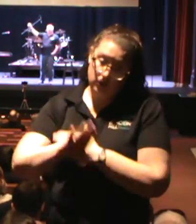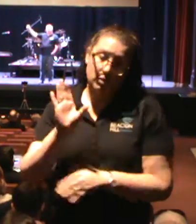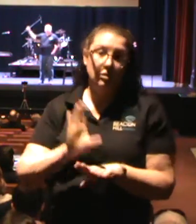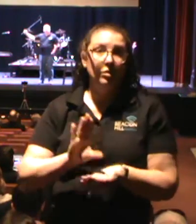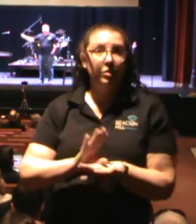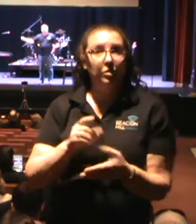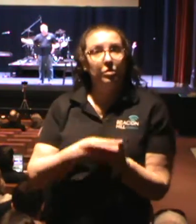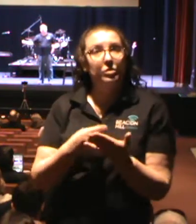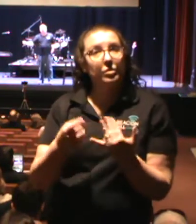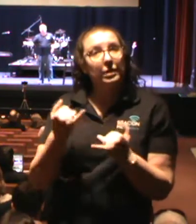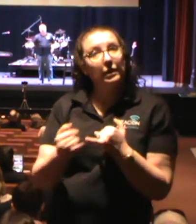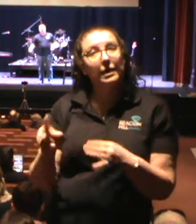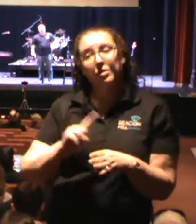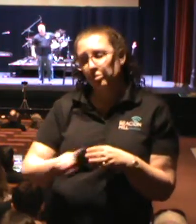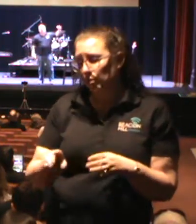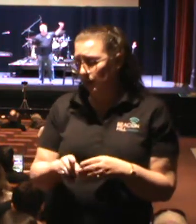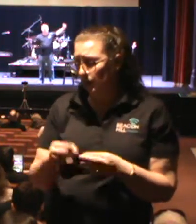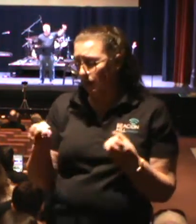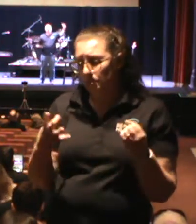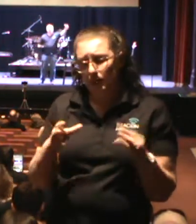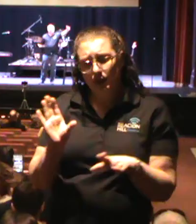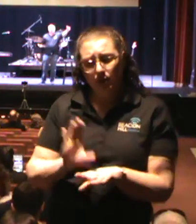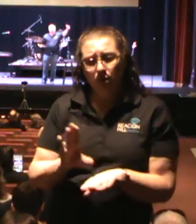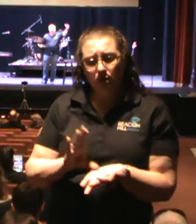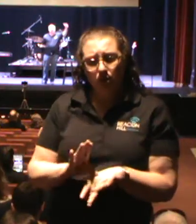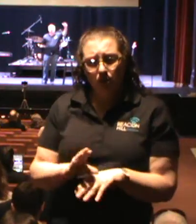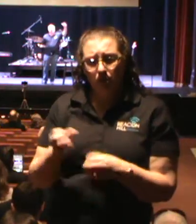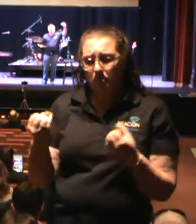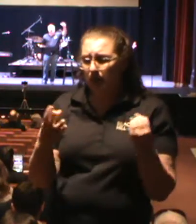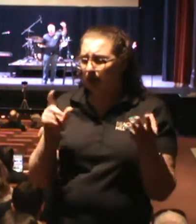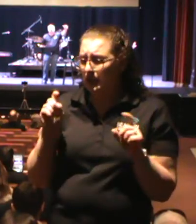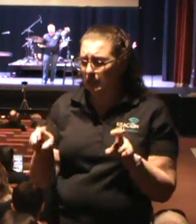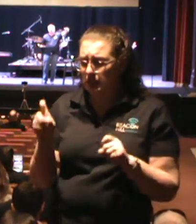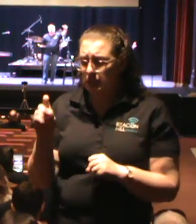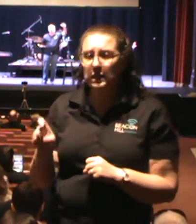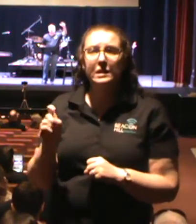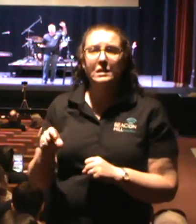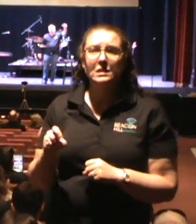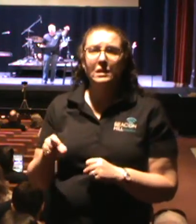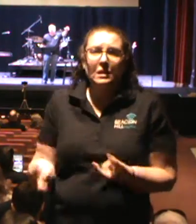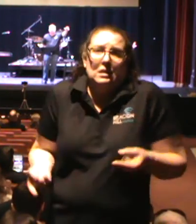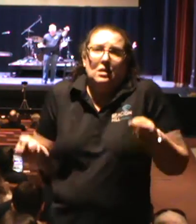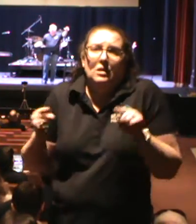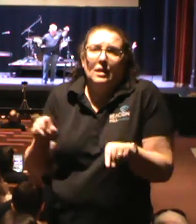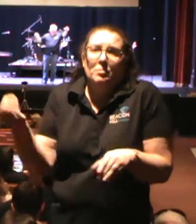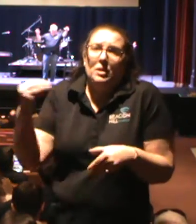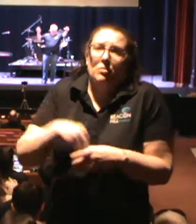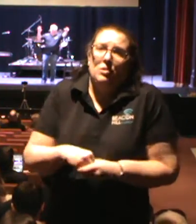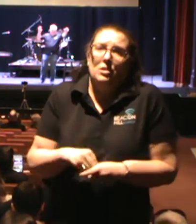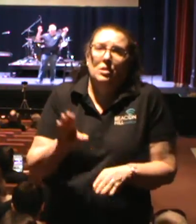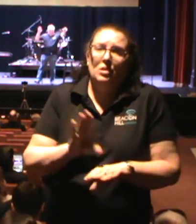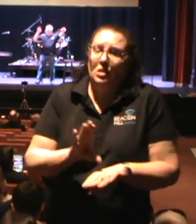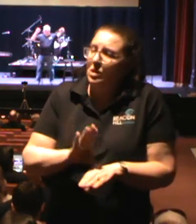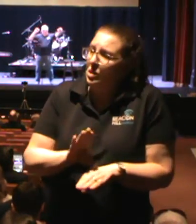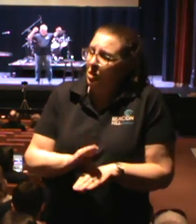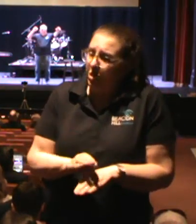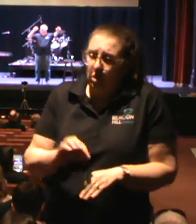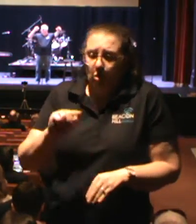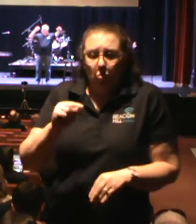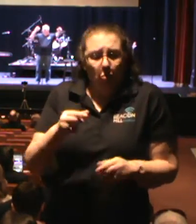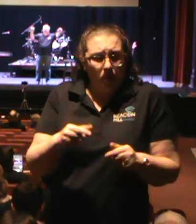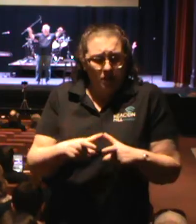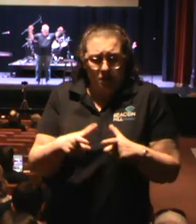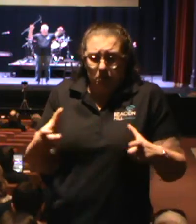that is in so many churches. And yet there's so many needs that are having to take place within the church. But one of the greatest